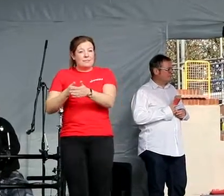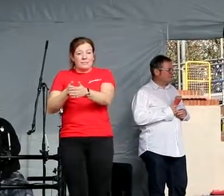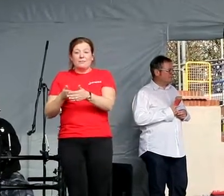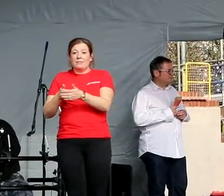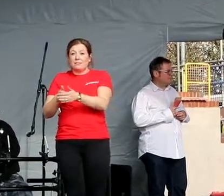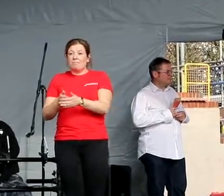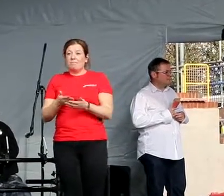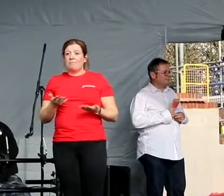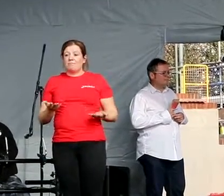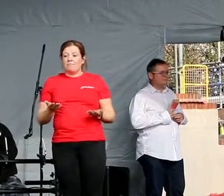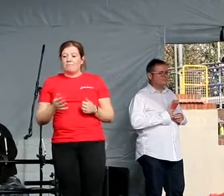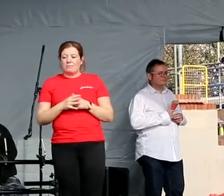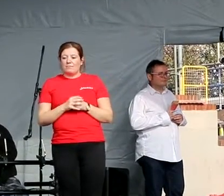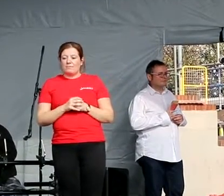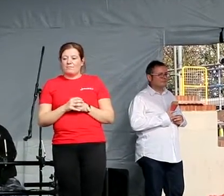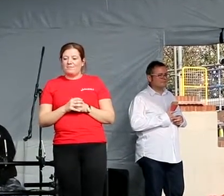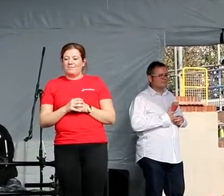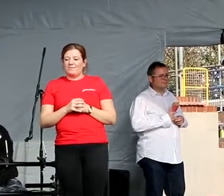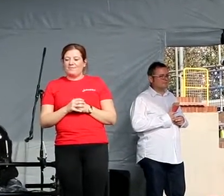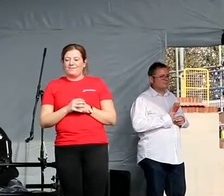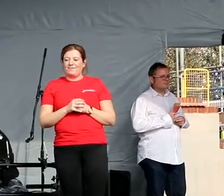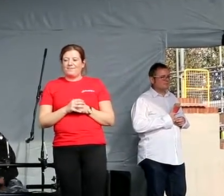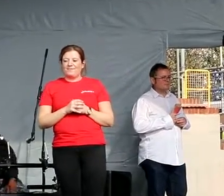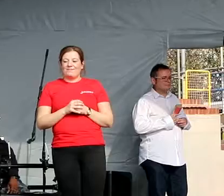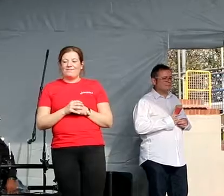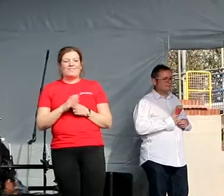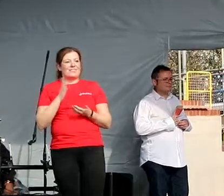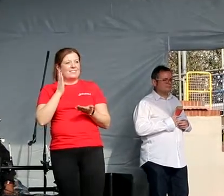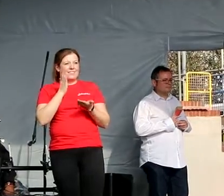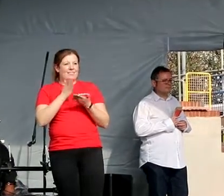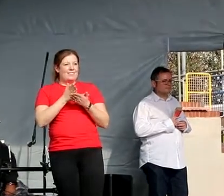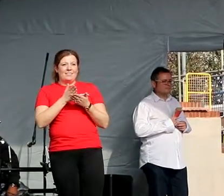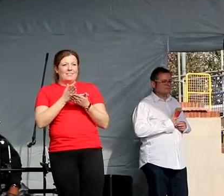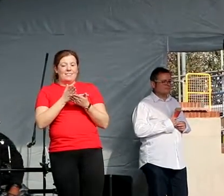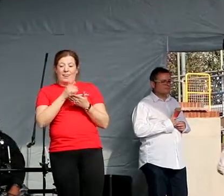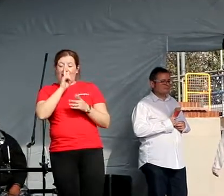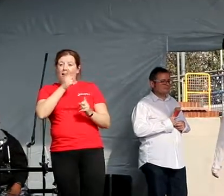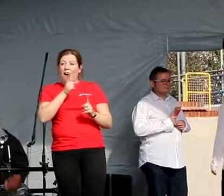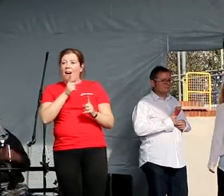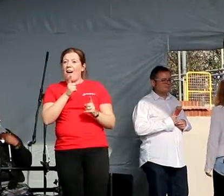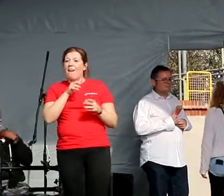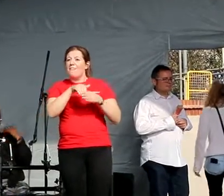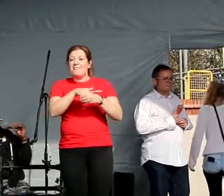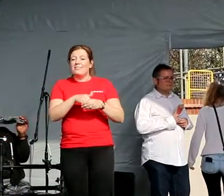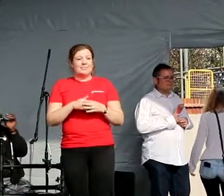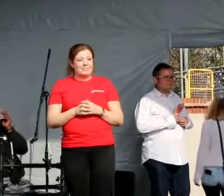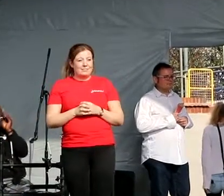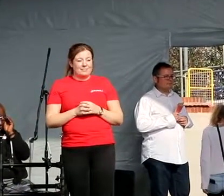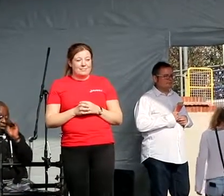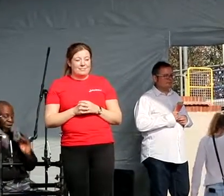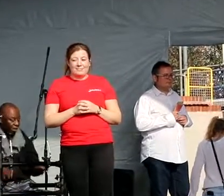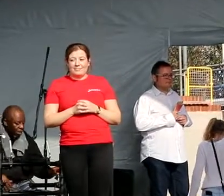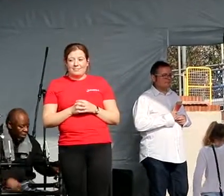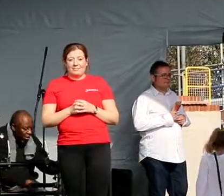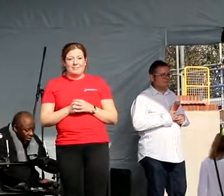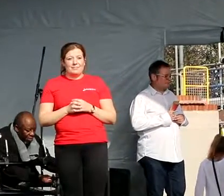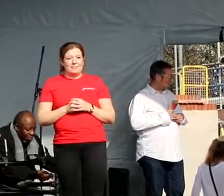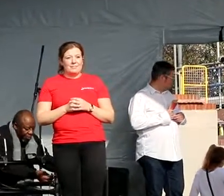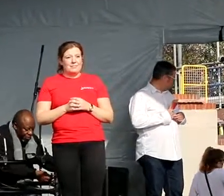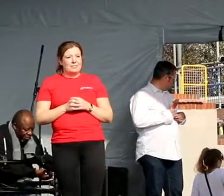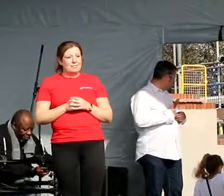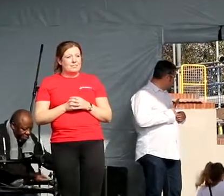make us fit into their way of working. If we deny